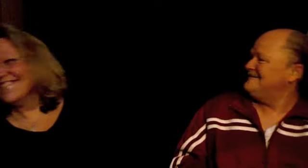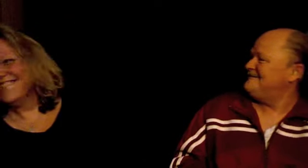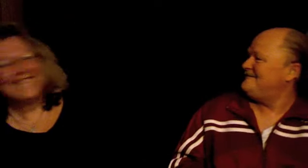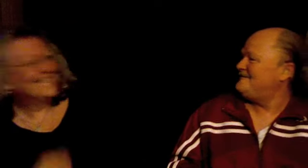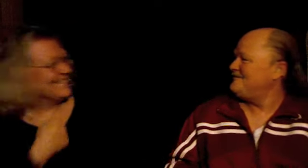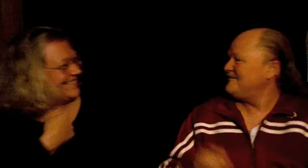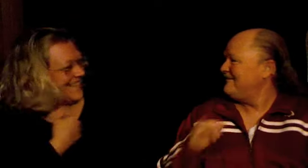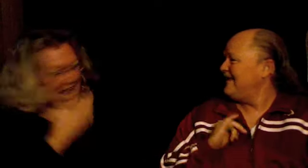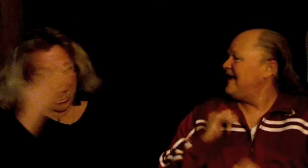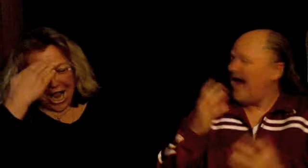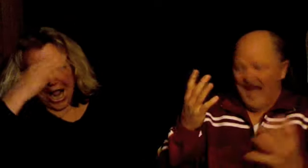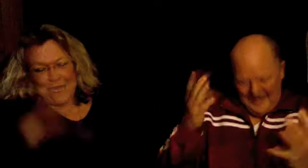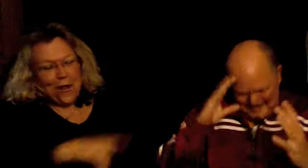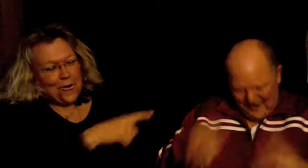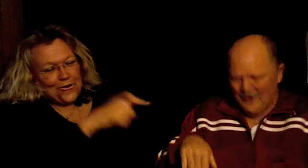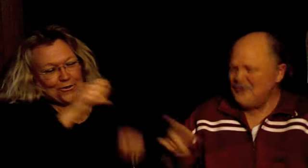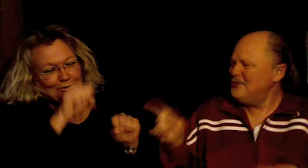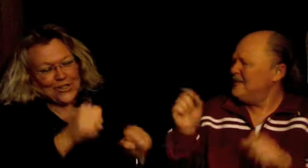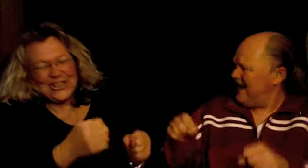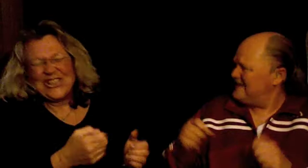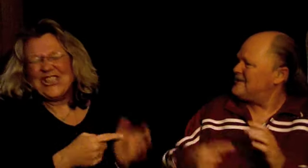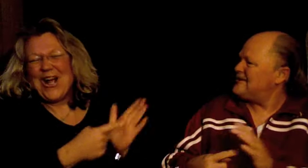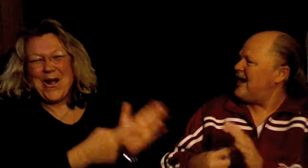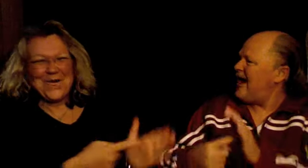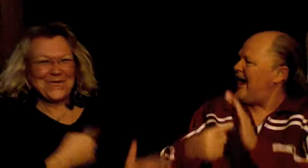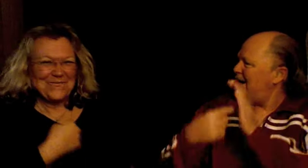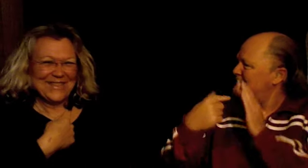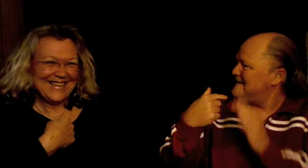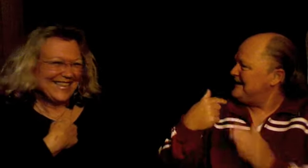I want you to show me